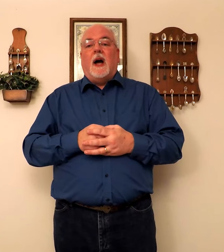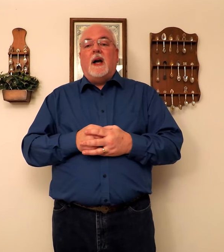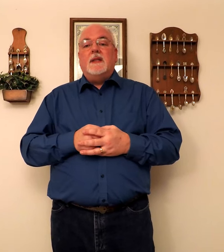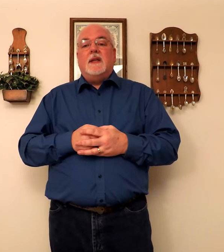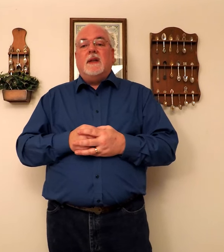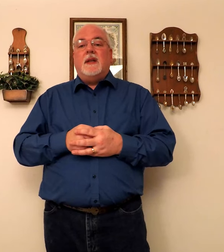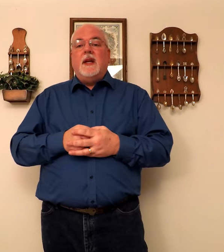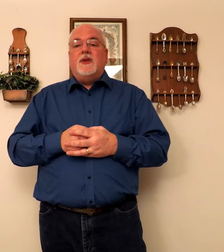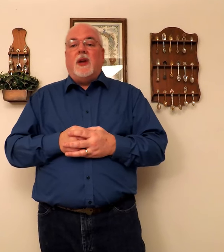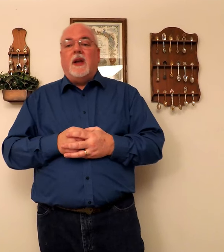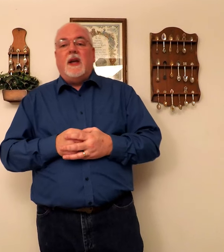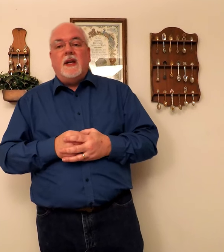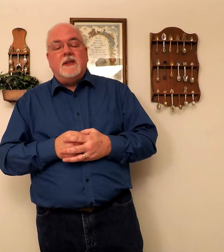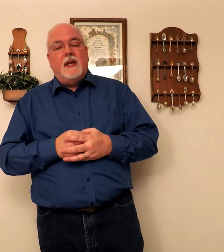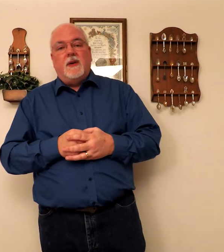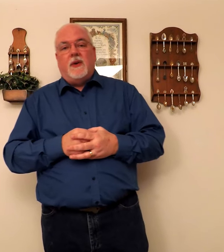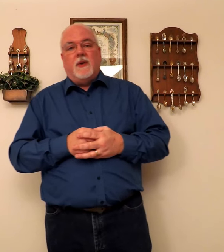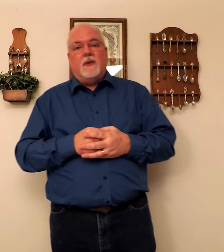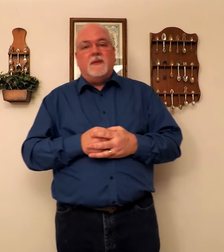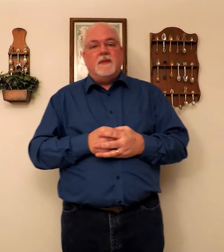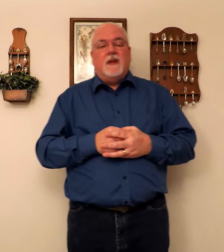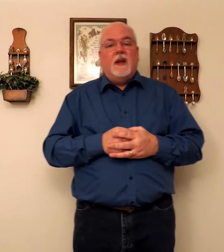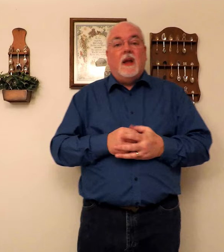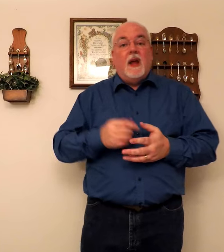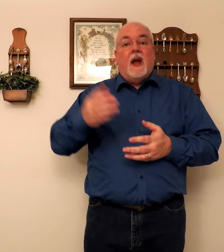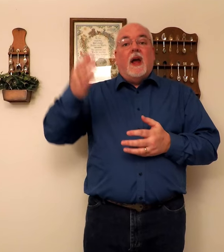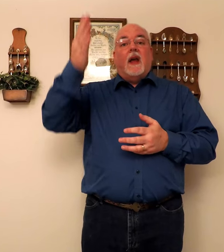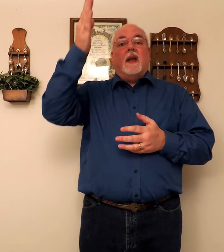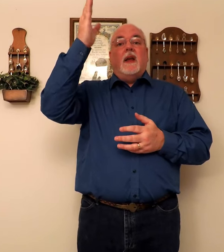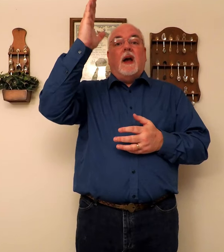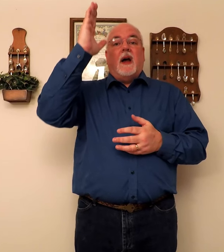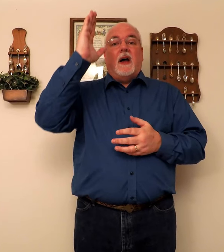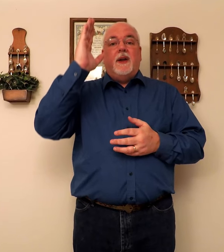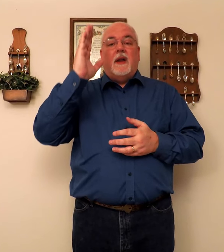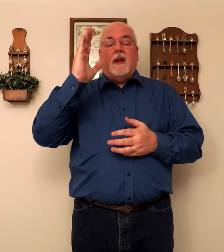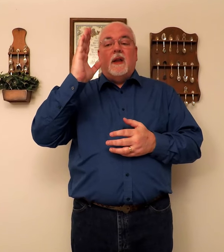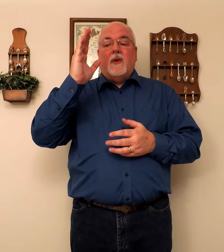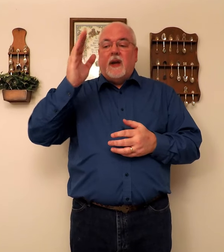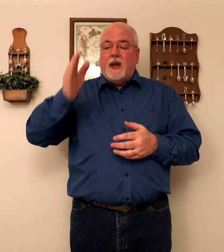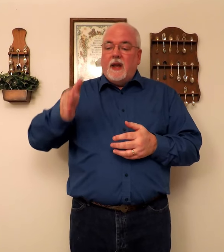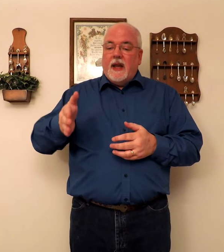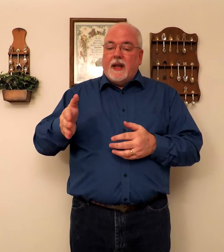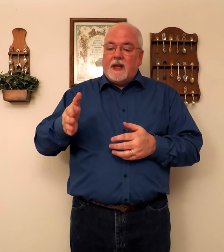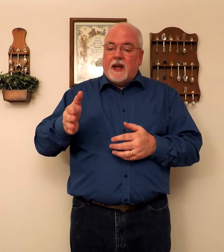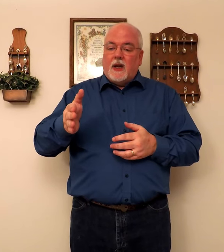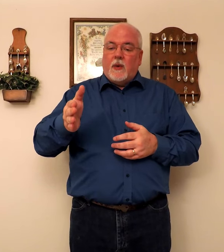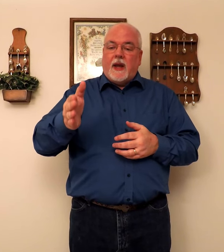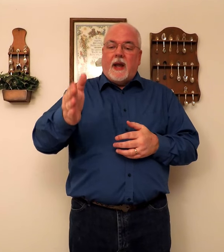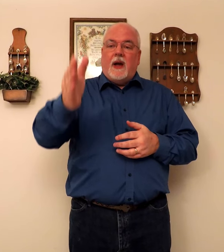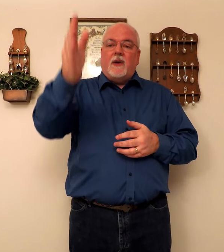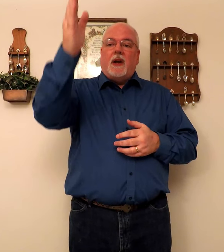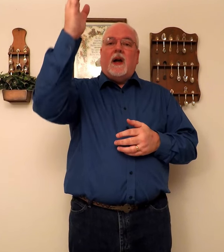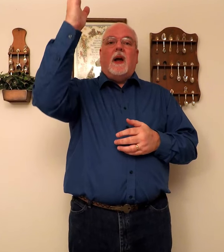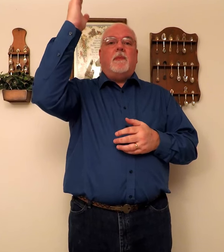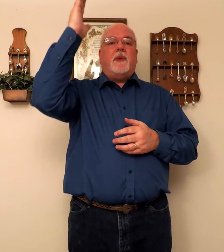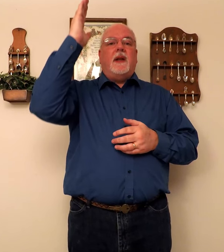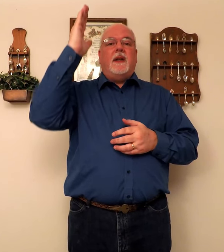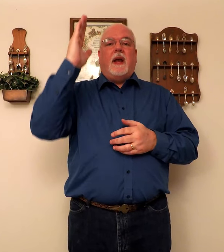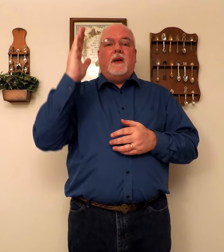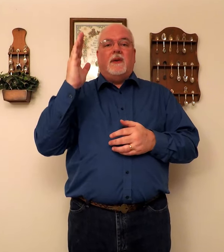God's teaching is near you. God, okay, kind of going out, up, and down.